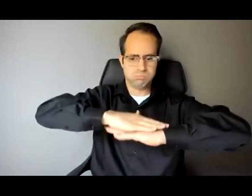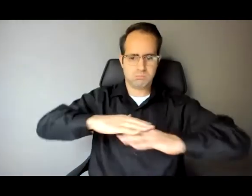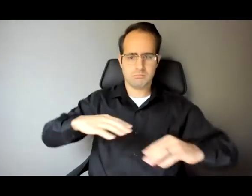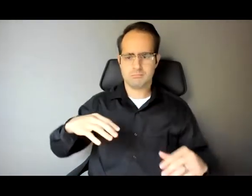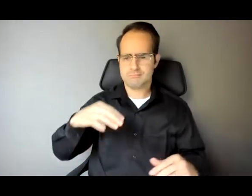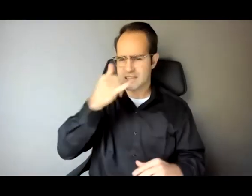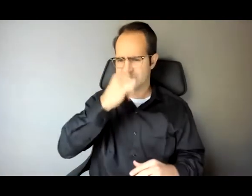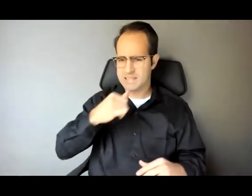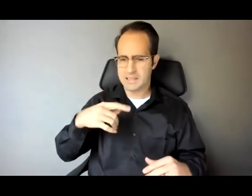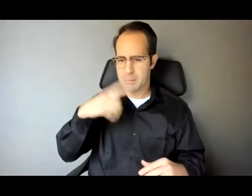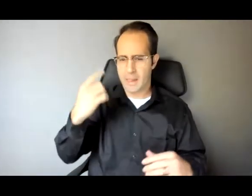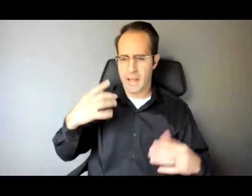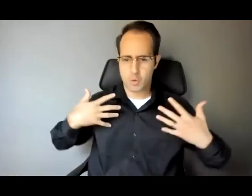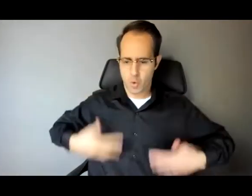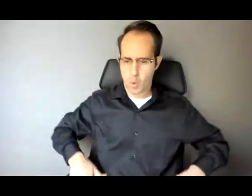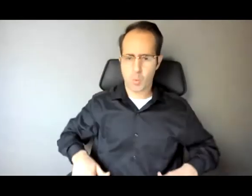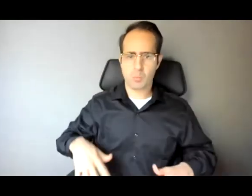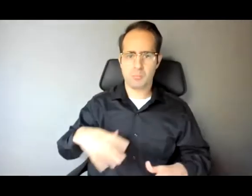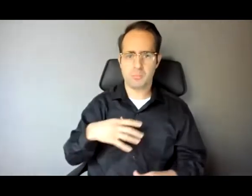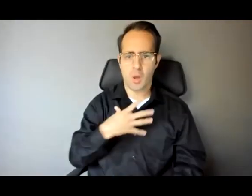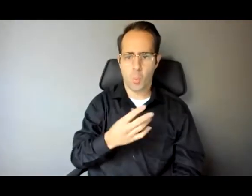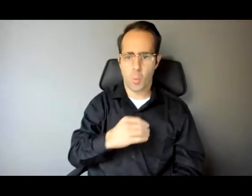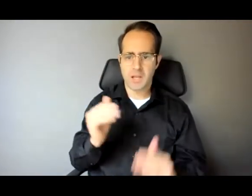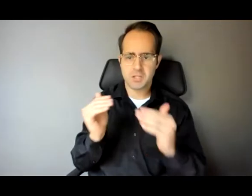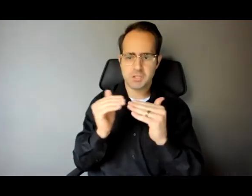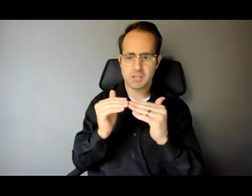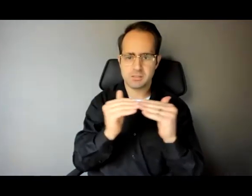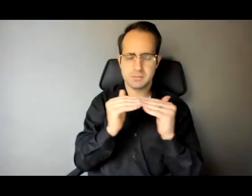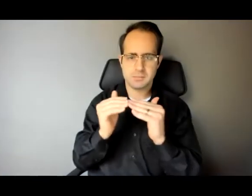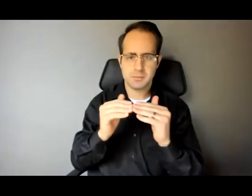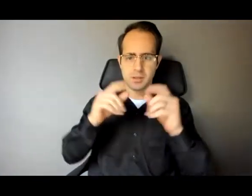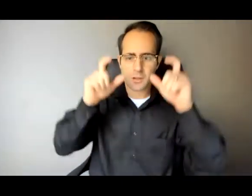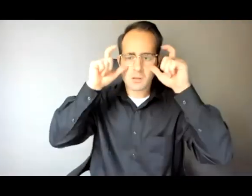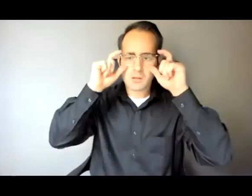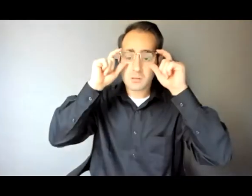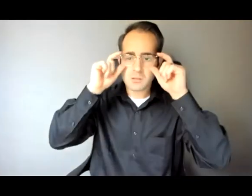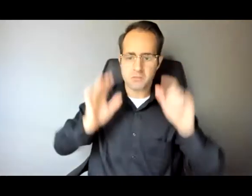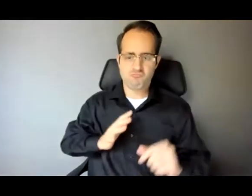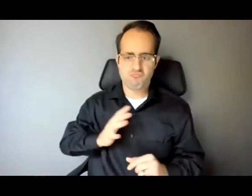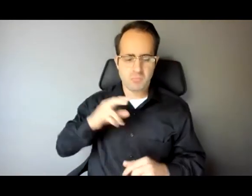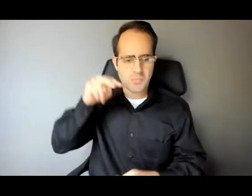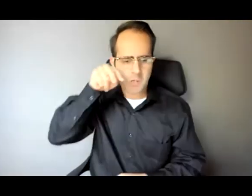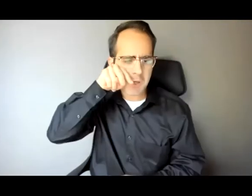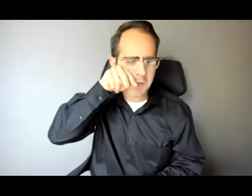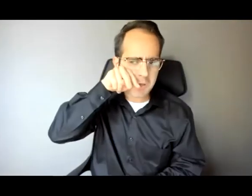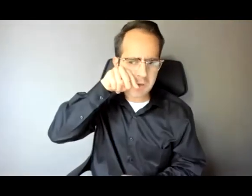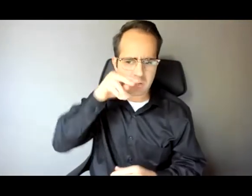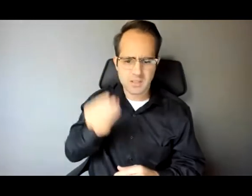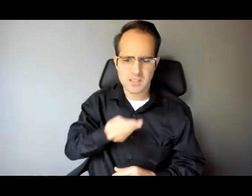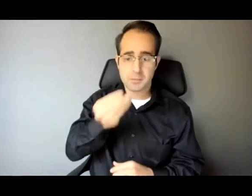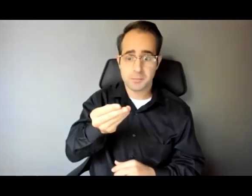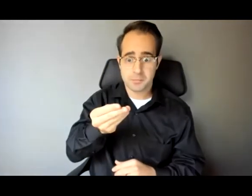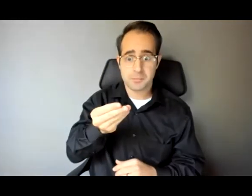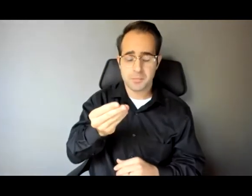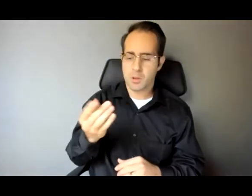and his white justice. Looked over the rim of his Ralph Lauren glasses and gave me $1,500 bail for